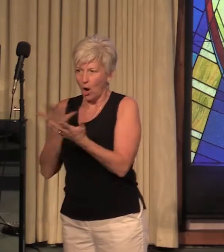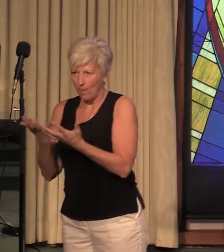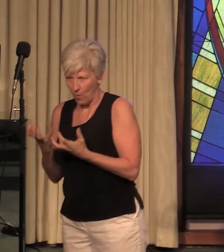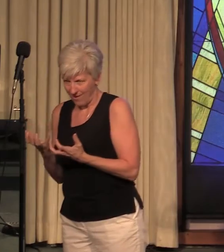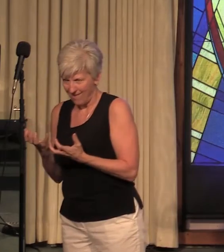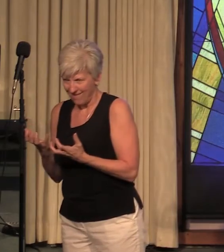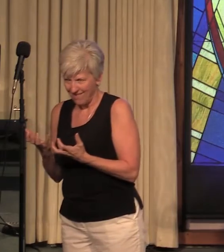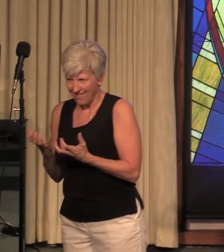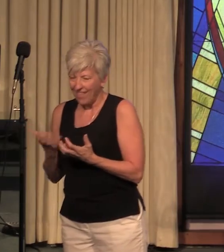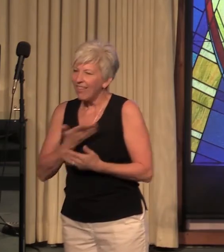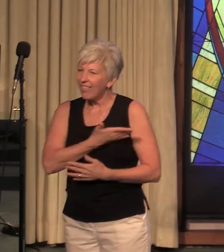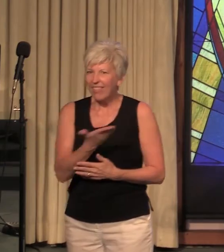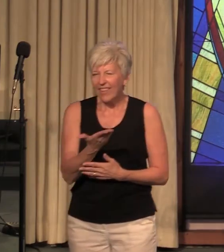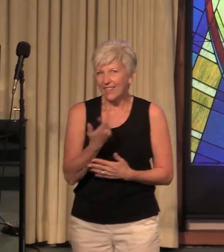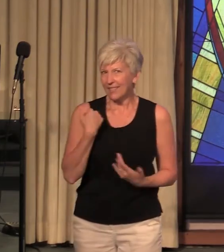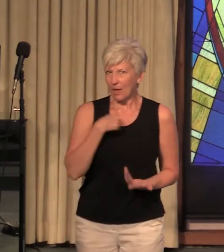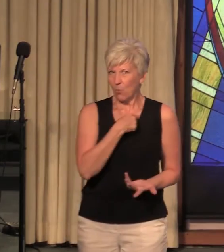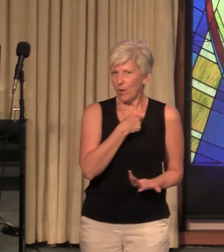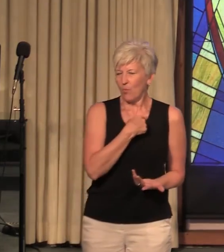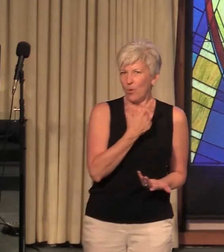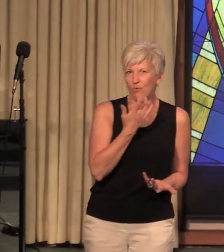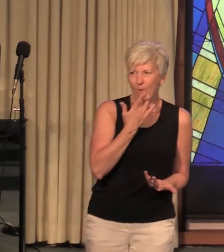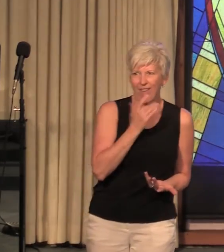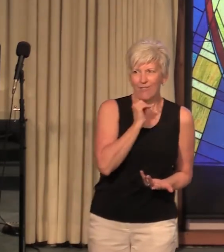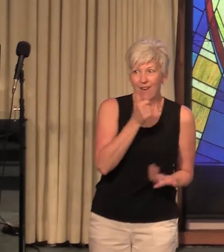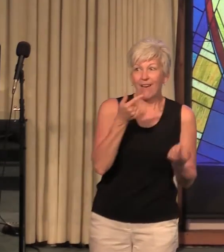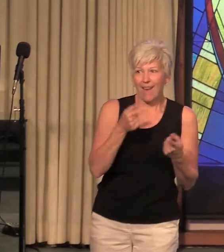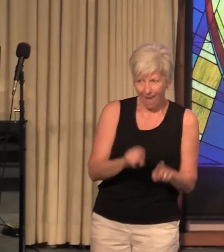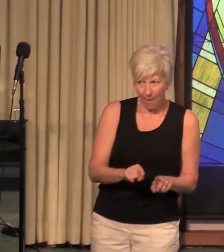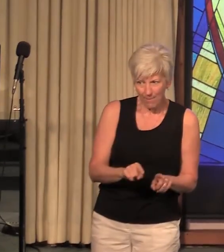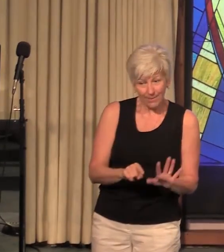rather not happen happen when we do that